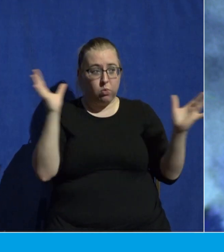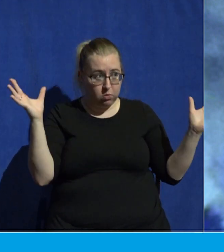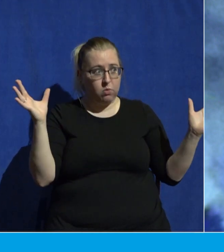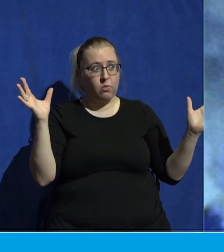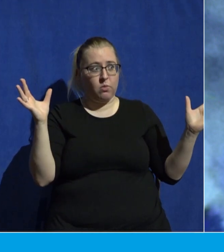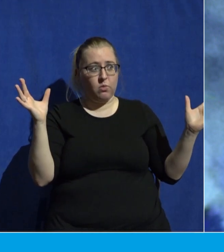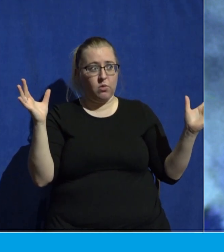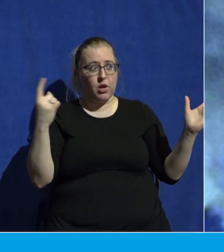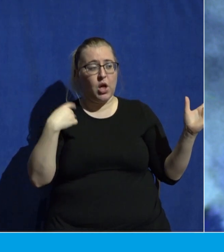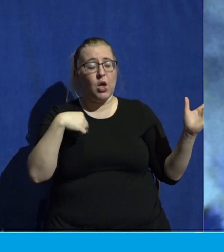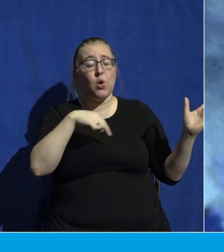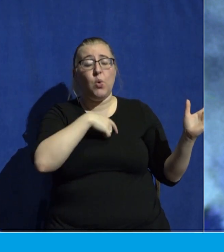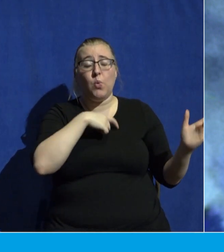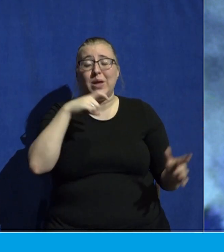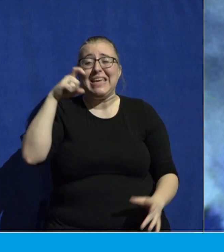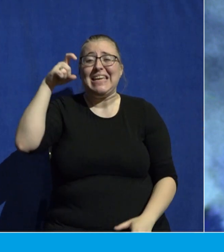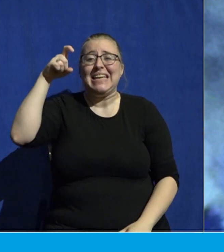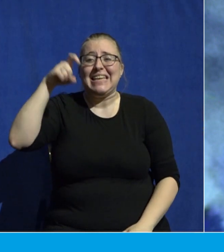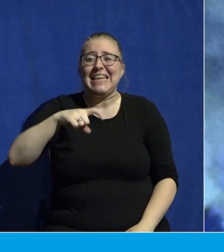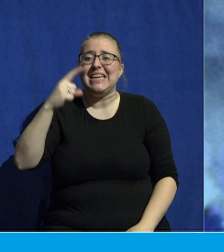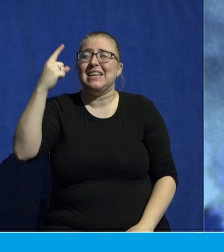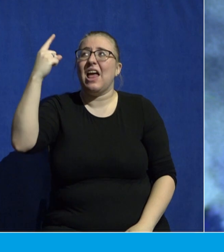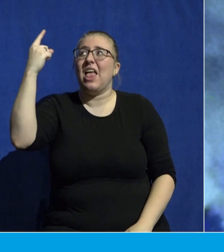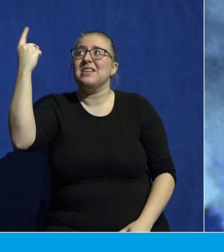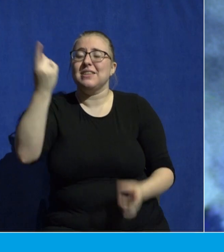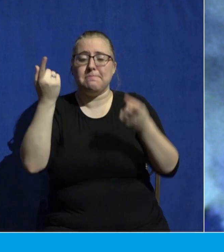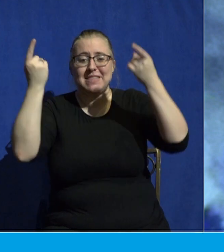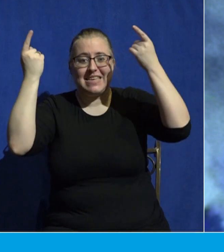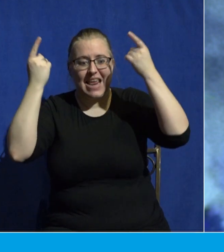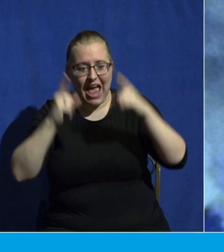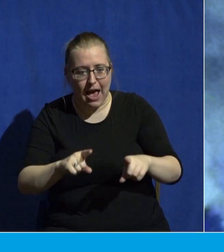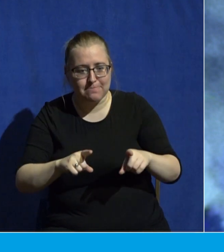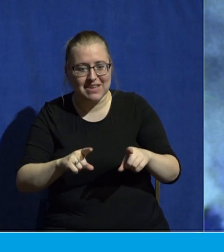We need something to happen that can only come from heaven.